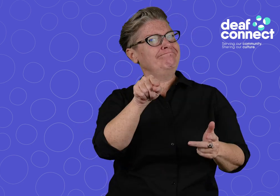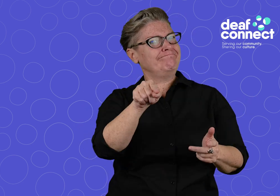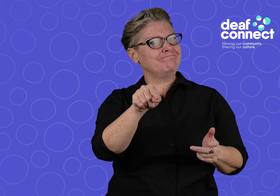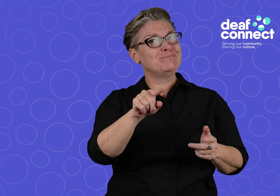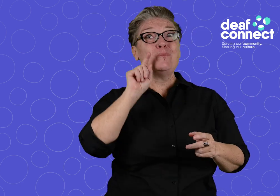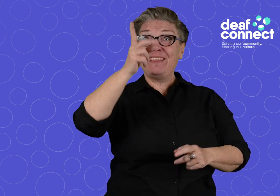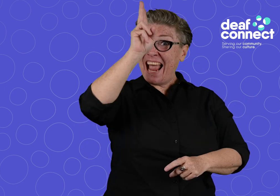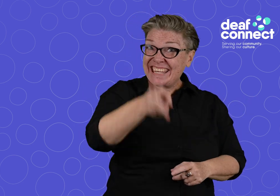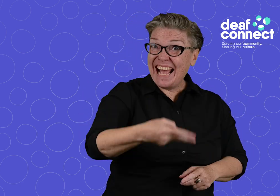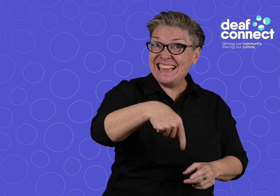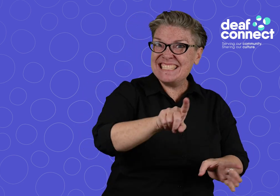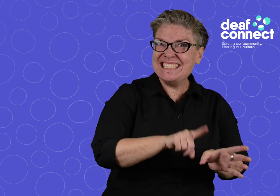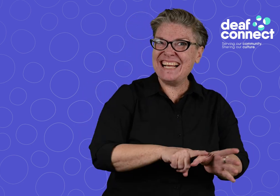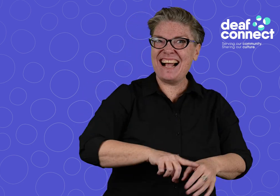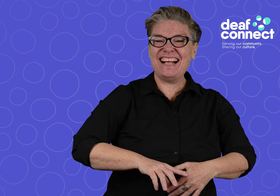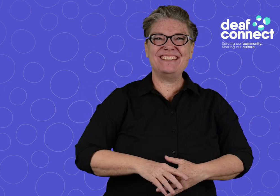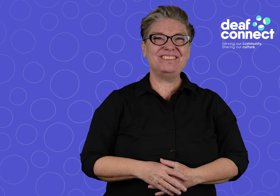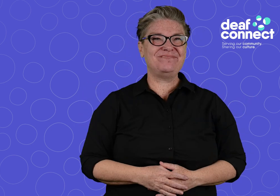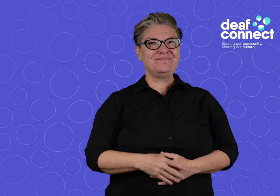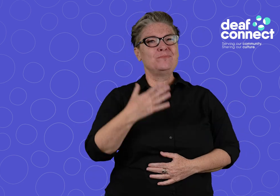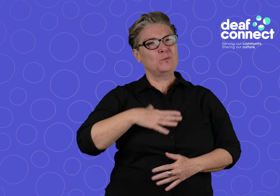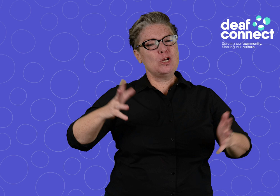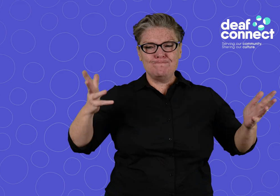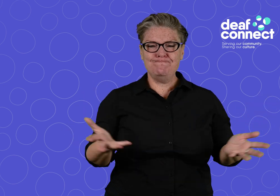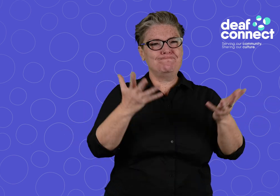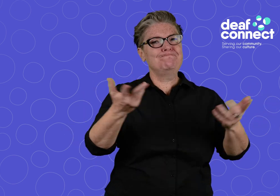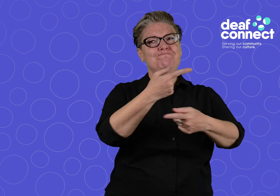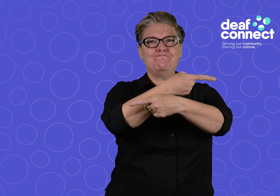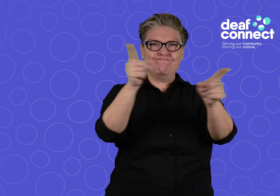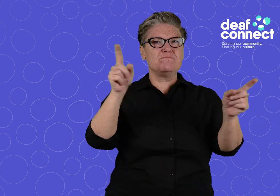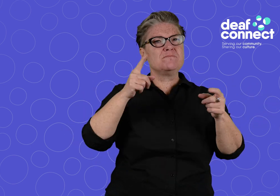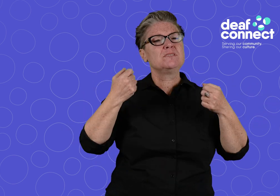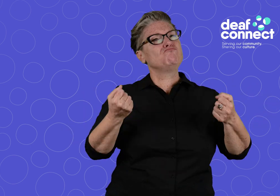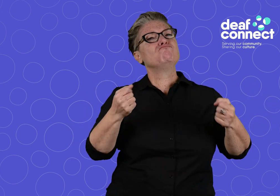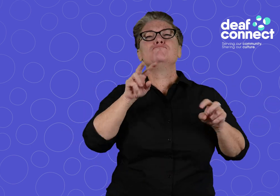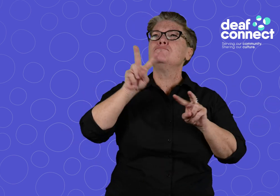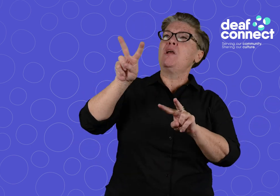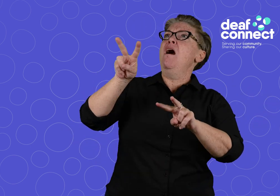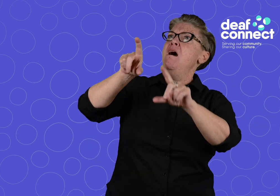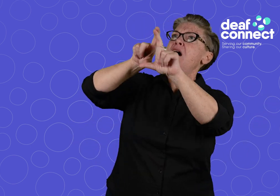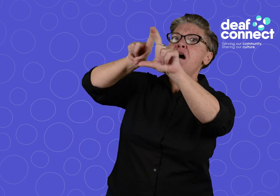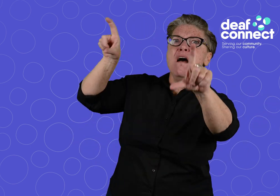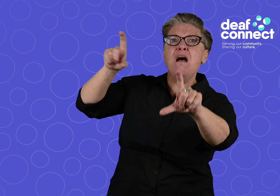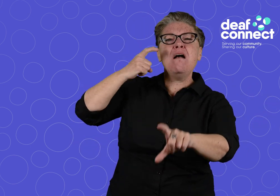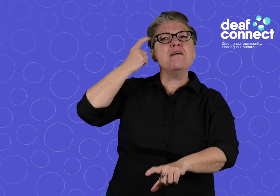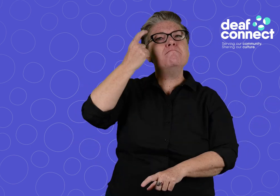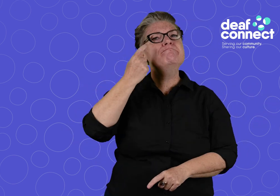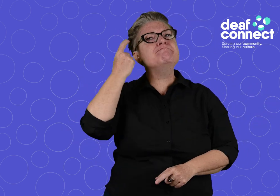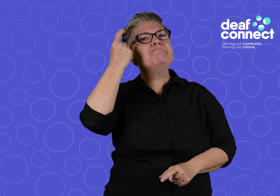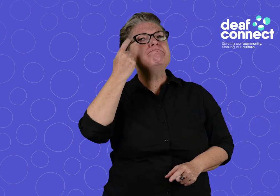And we're doing it again this year. We want to encourage members of the public to get curious about